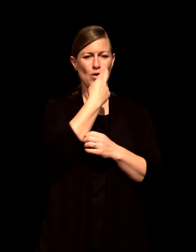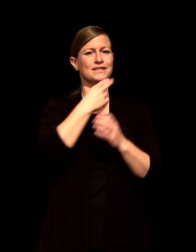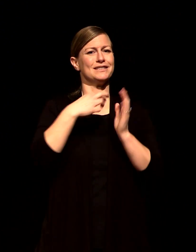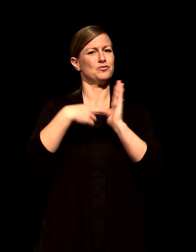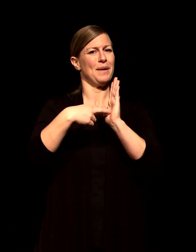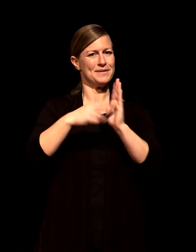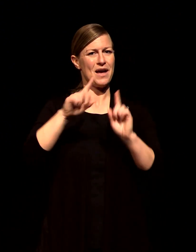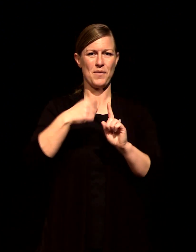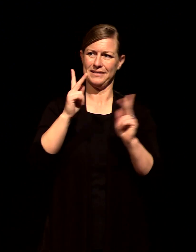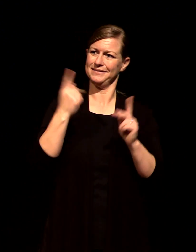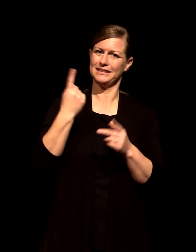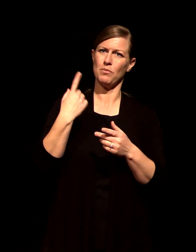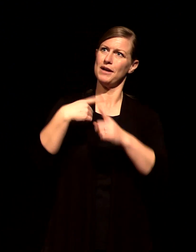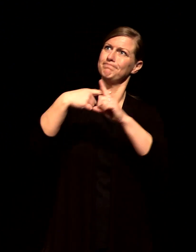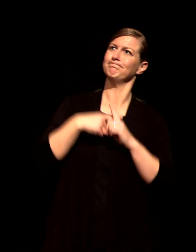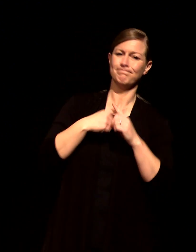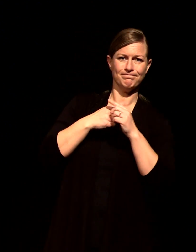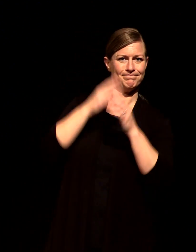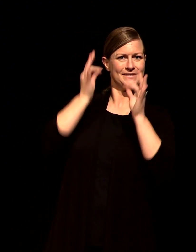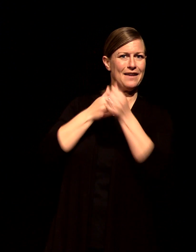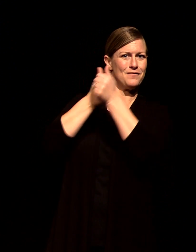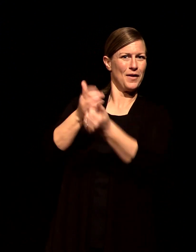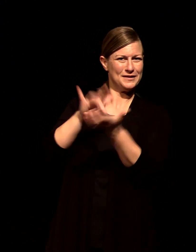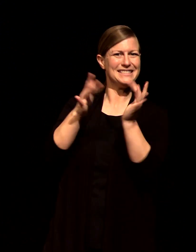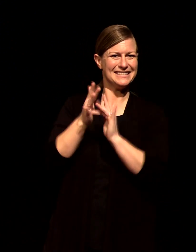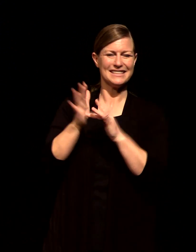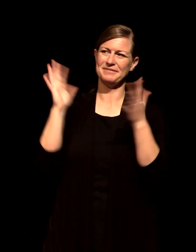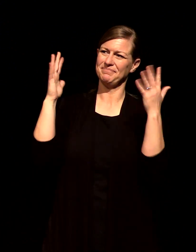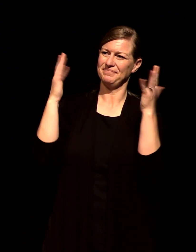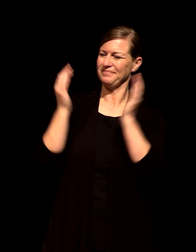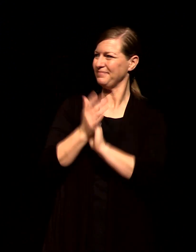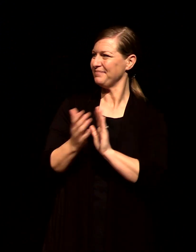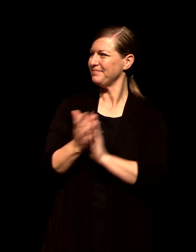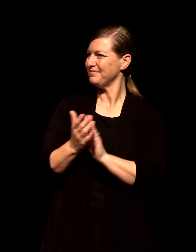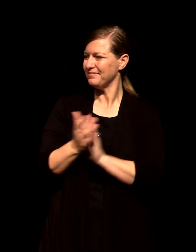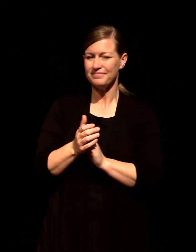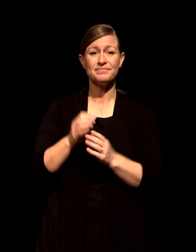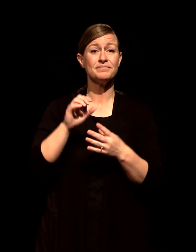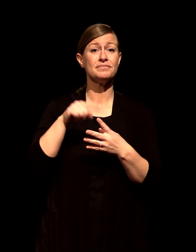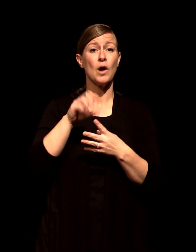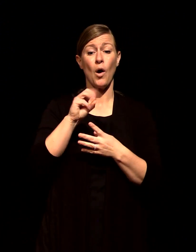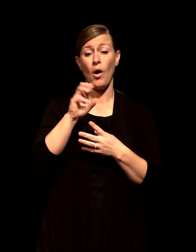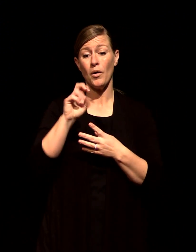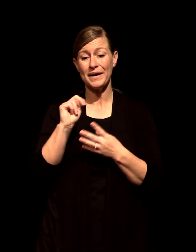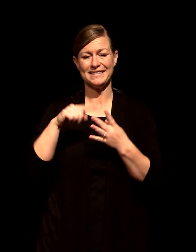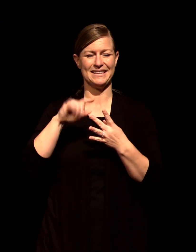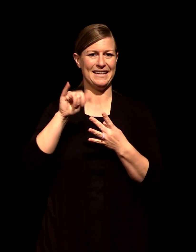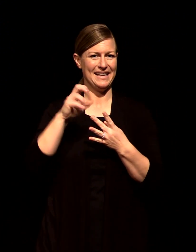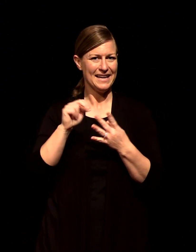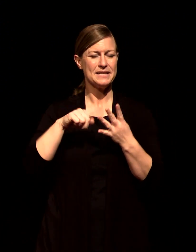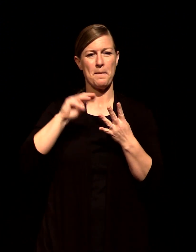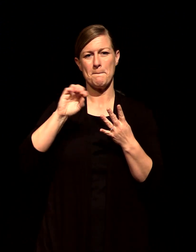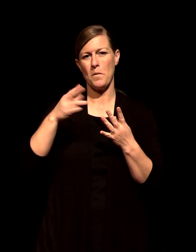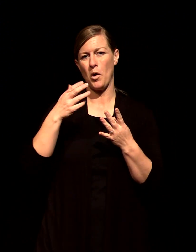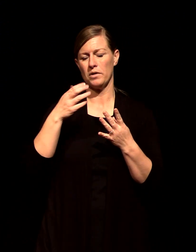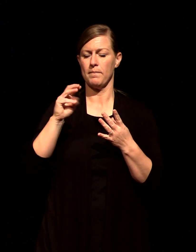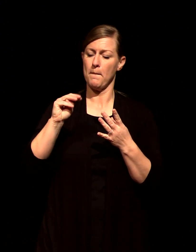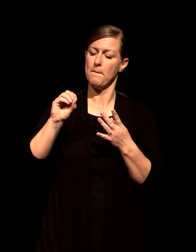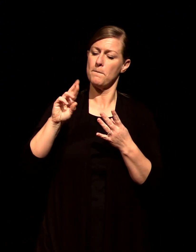early all right it's for Owen and Ian and Morgan and Jojo who gave their lives to Jesus last